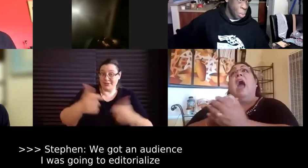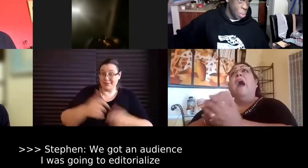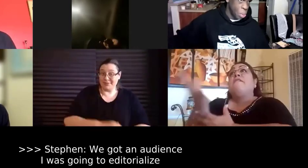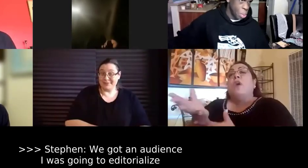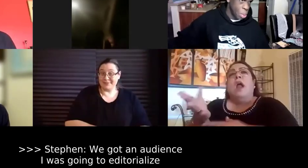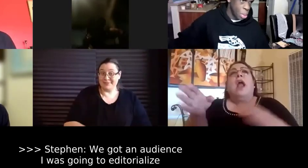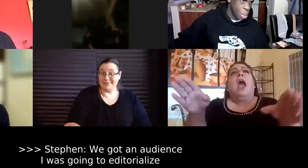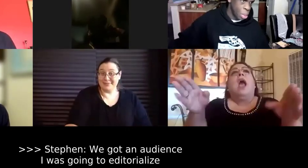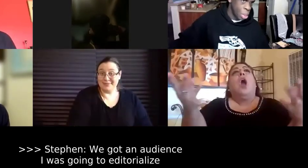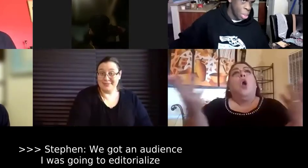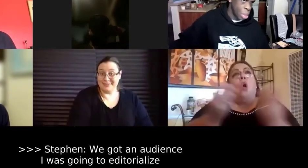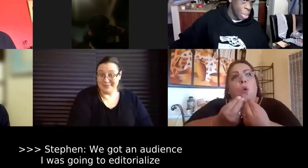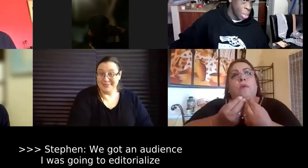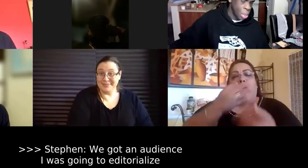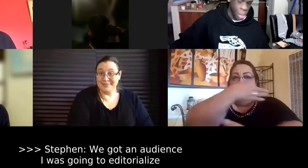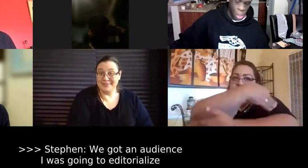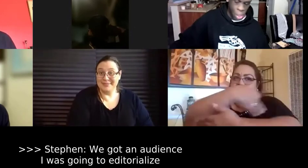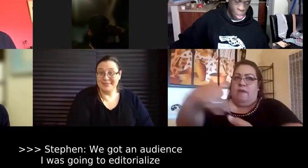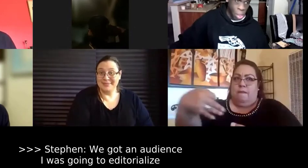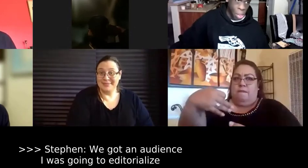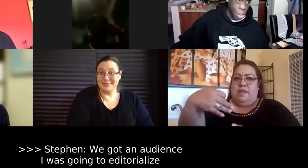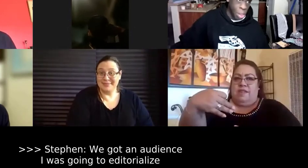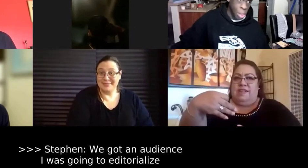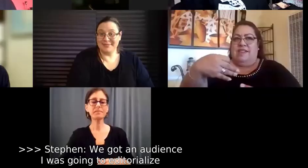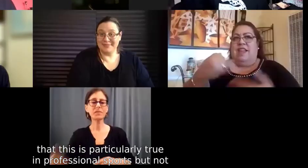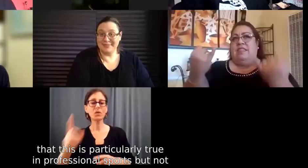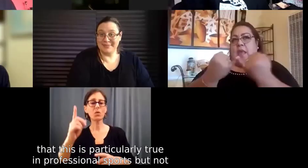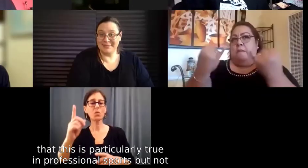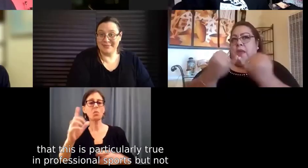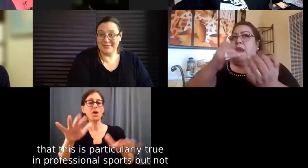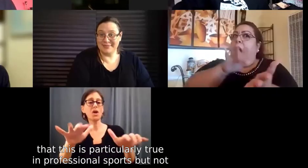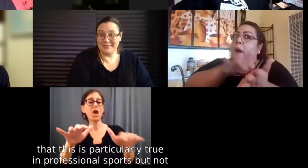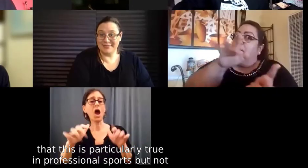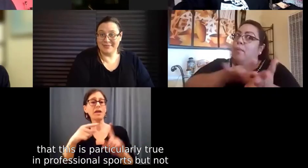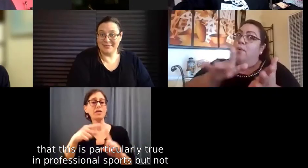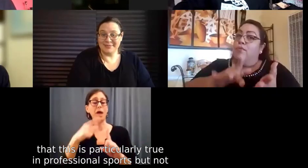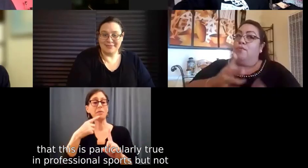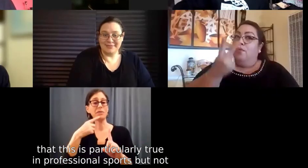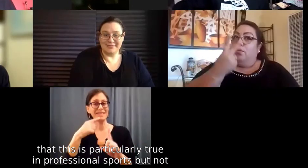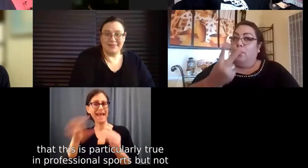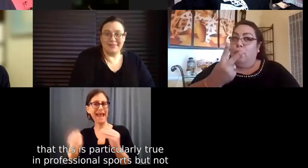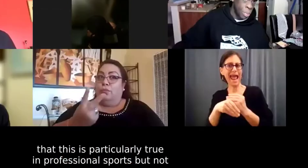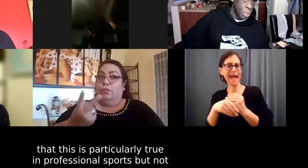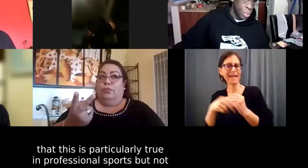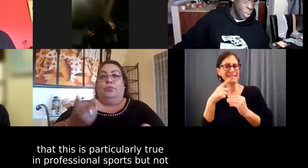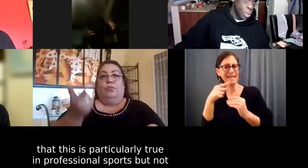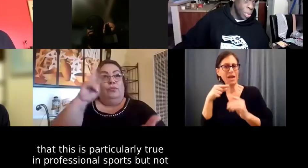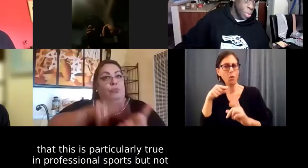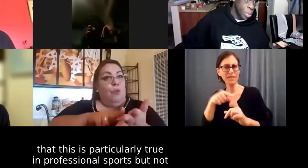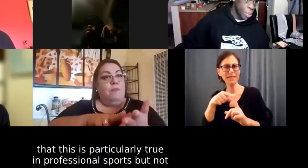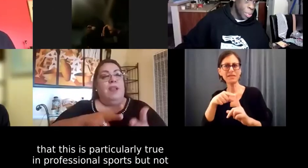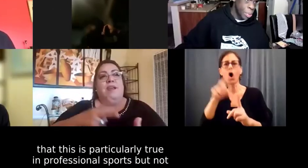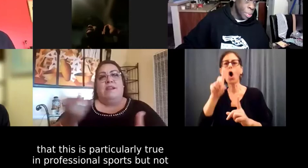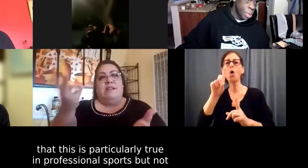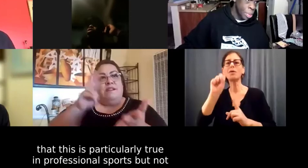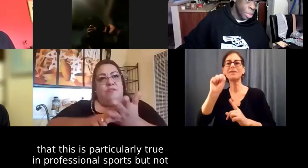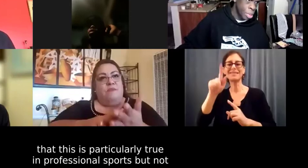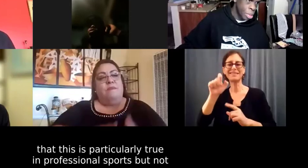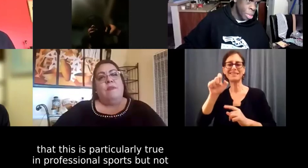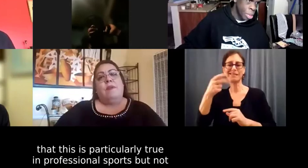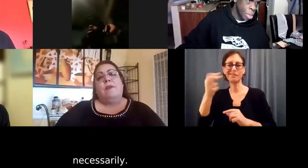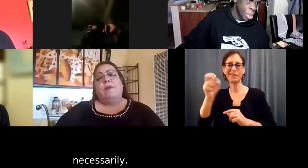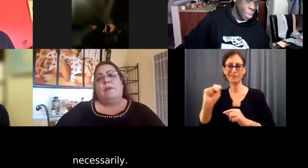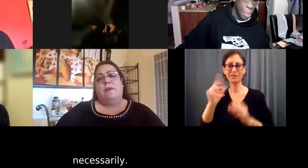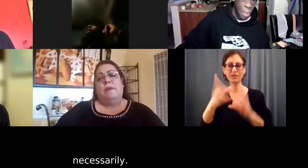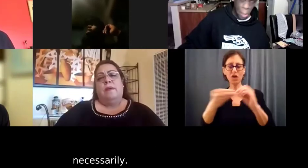Okay. We have a, we got an audience point. I was going to editorialize and say, this is particularly true in, um, in professional sports,